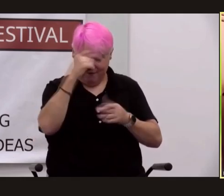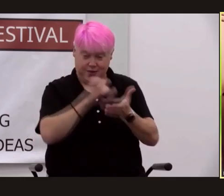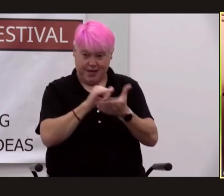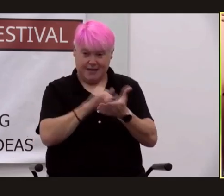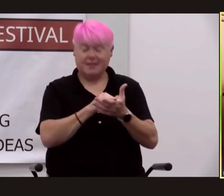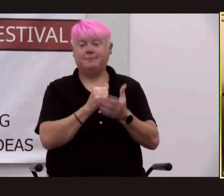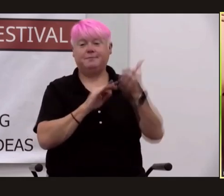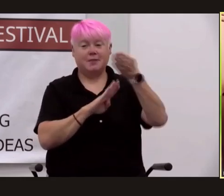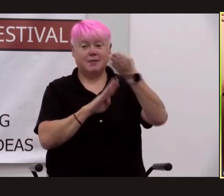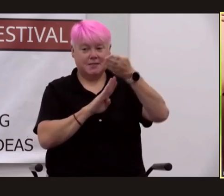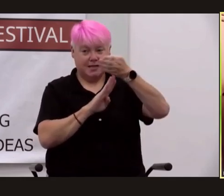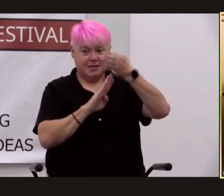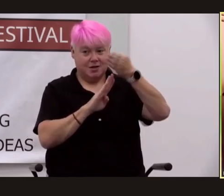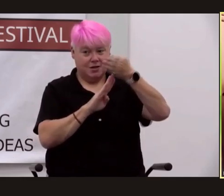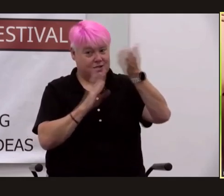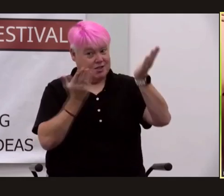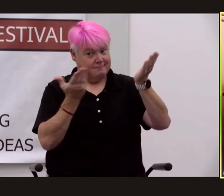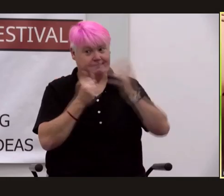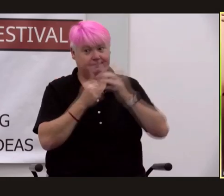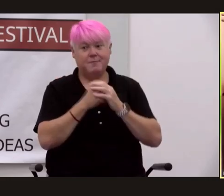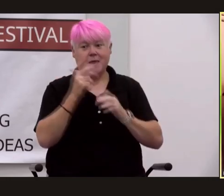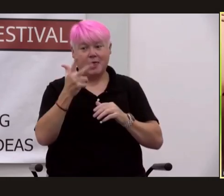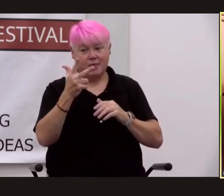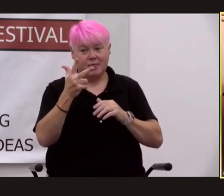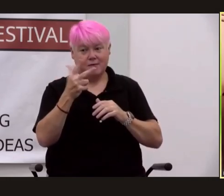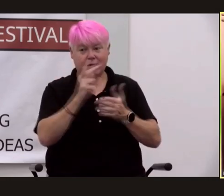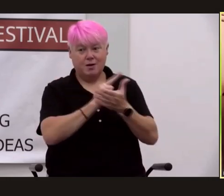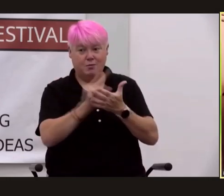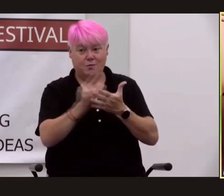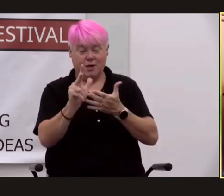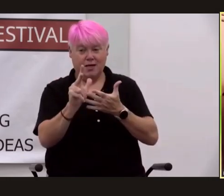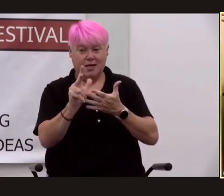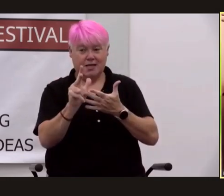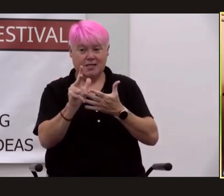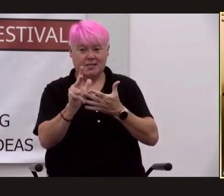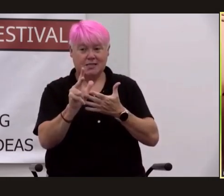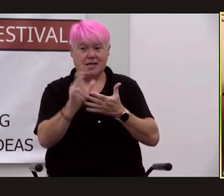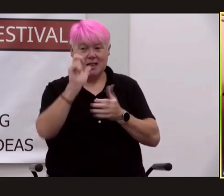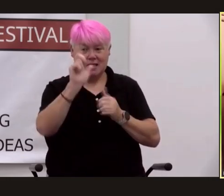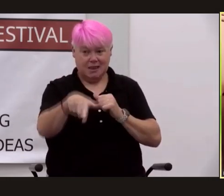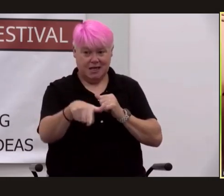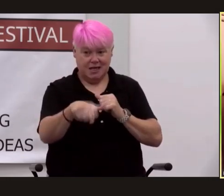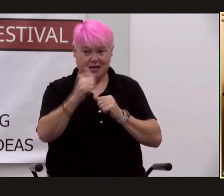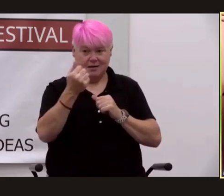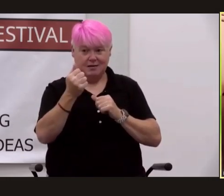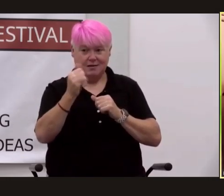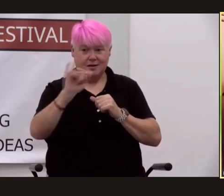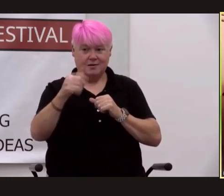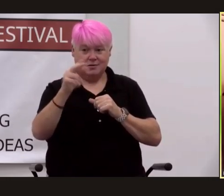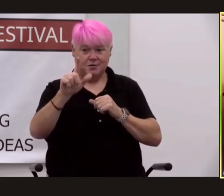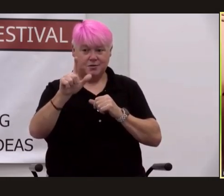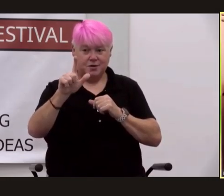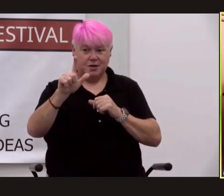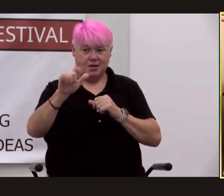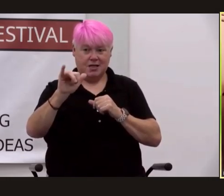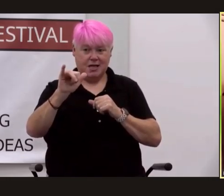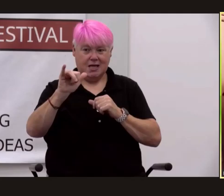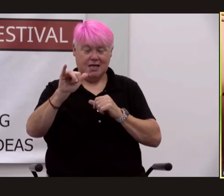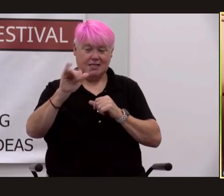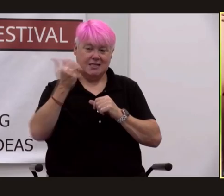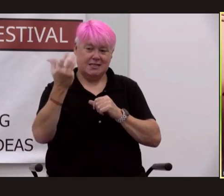and then just three weeks later july 16th to august 6th